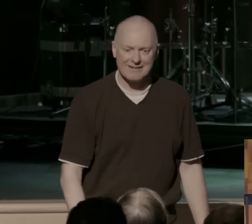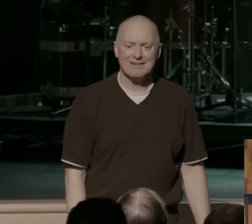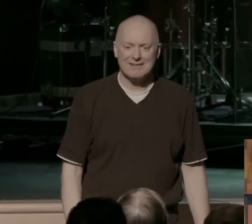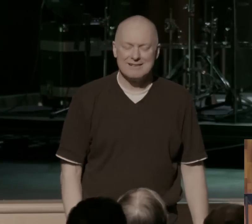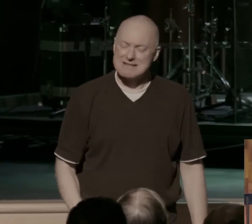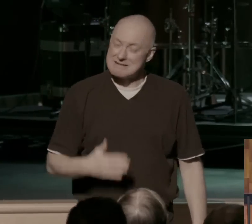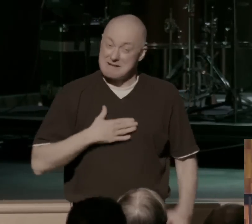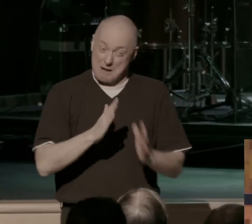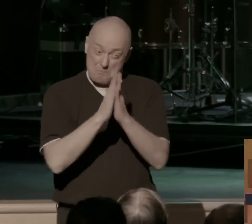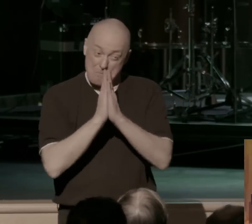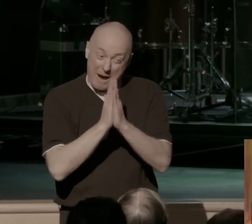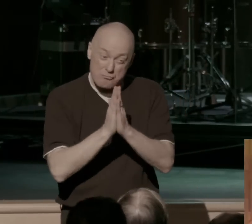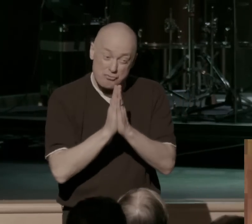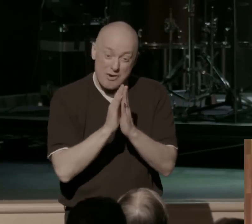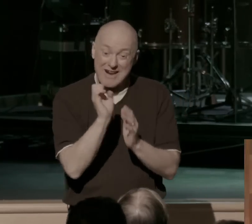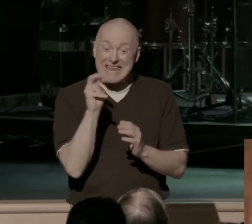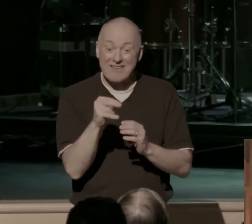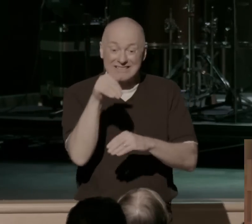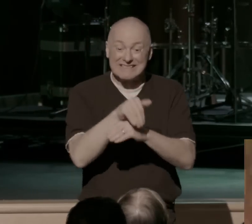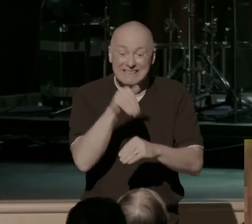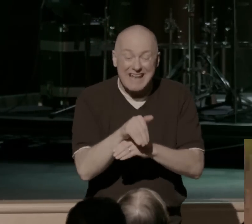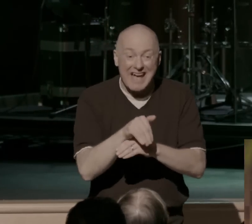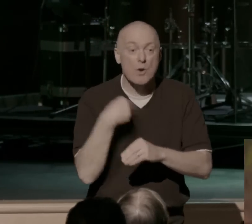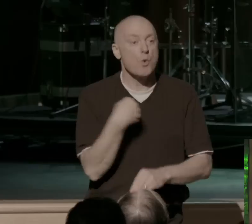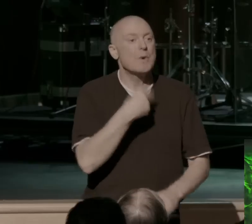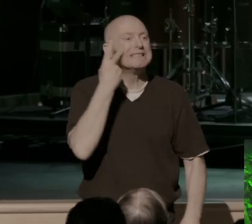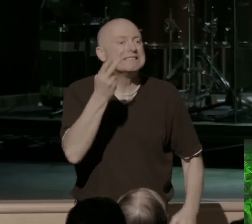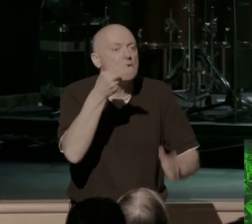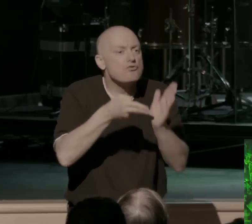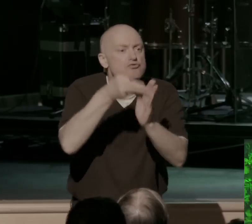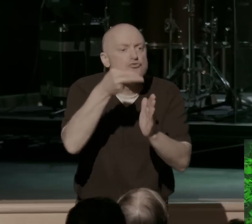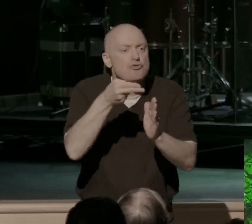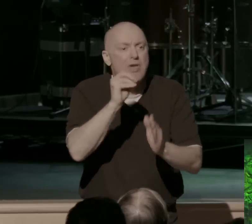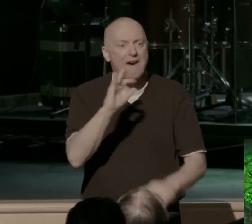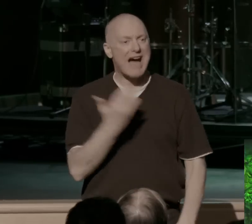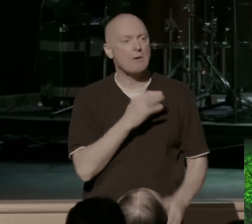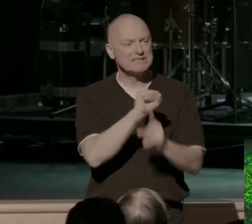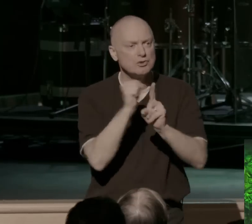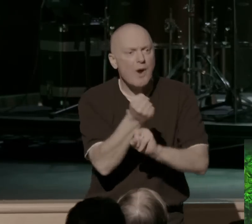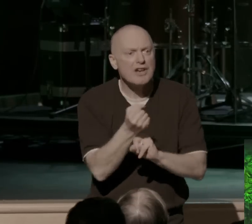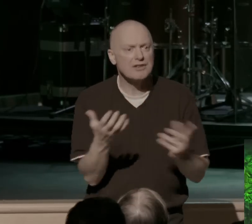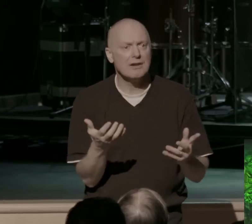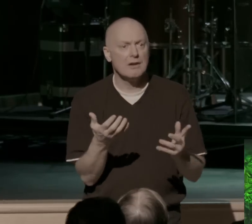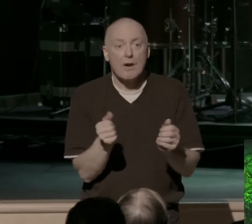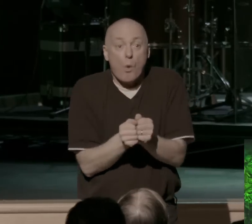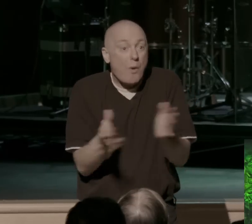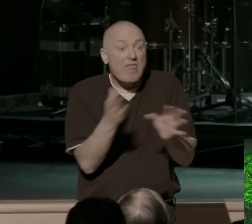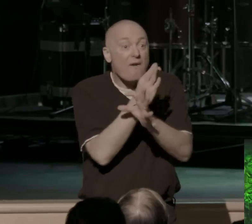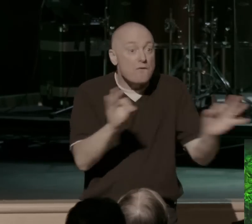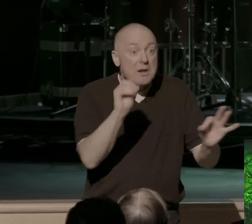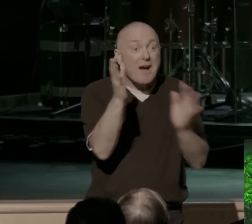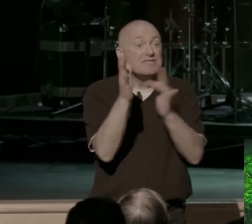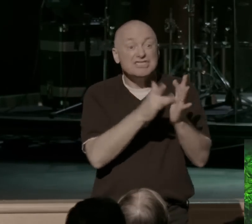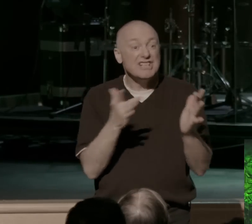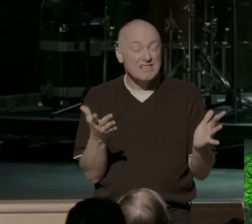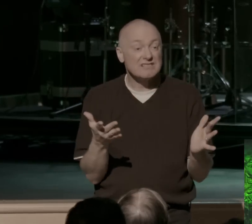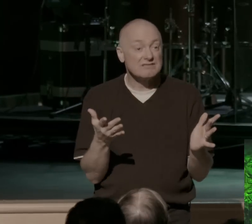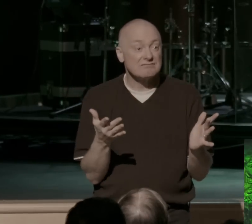My prayer is that even tonight, we begin to see the truth. We begin to see the truth of our situation, that, that without the freedom that Jesus is offering,